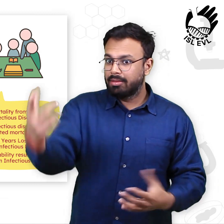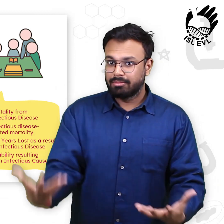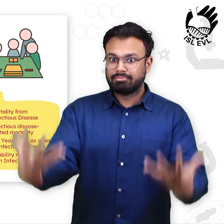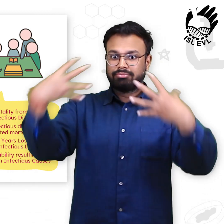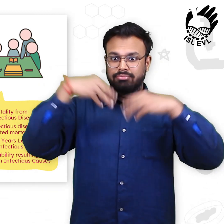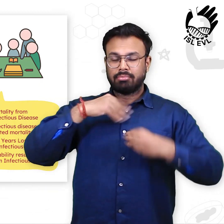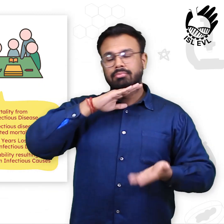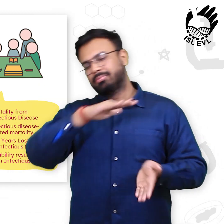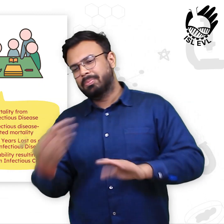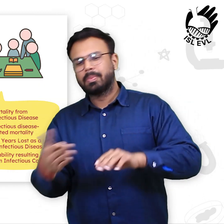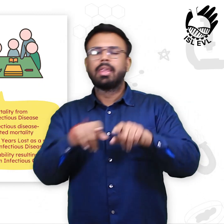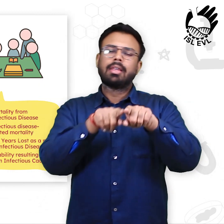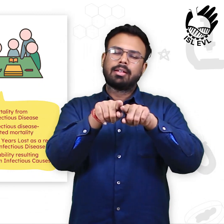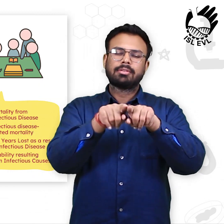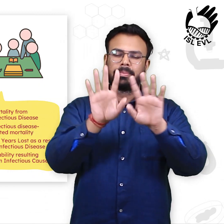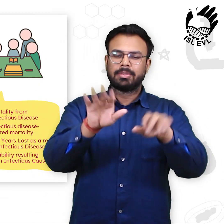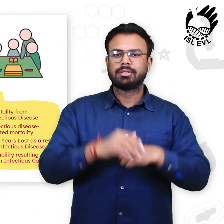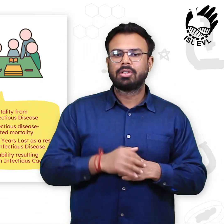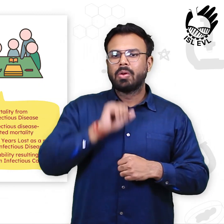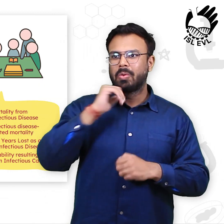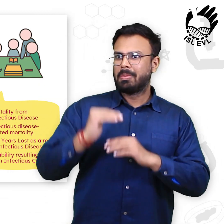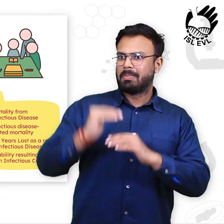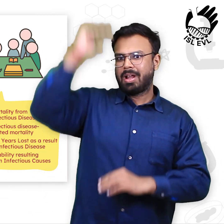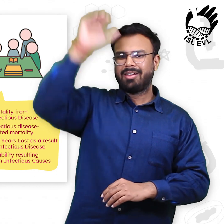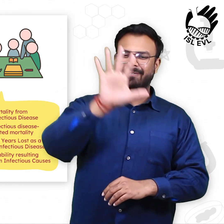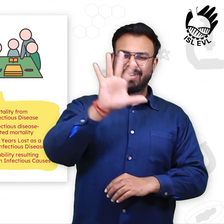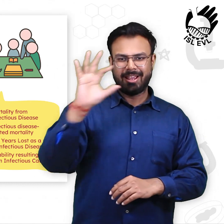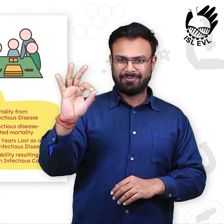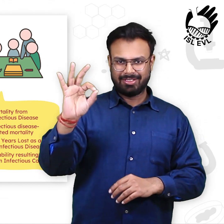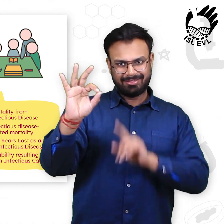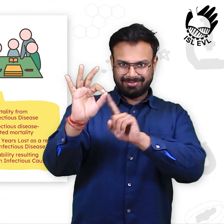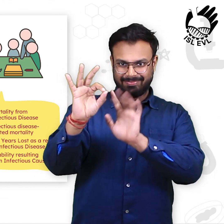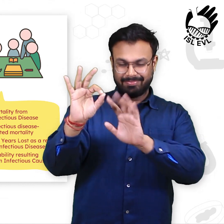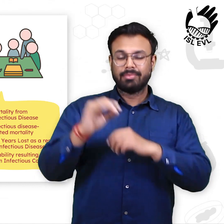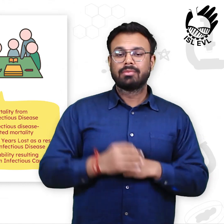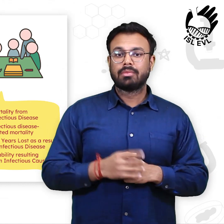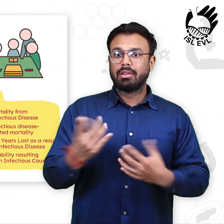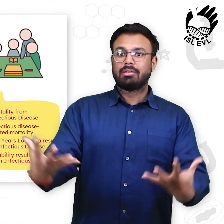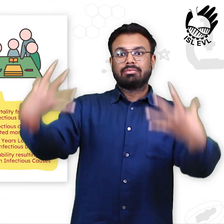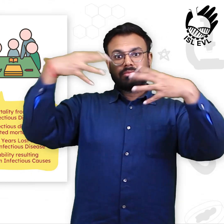LYL As a result of infectious disease